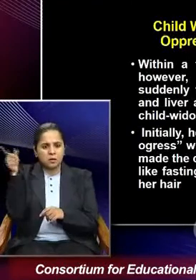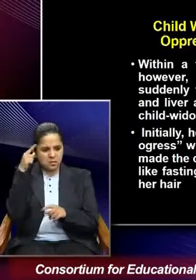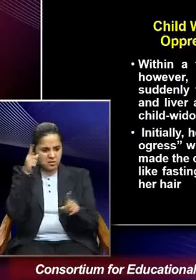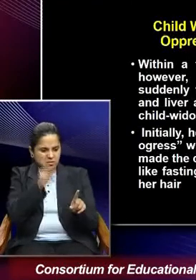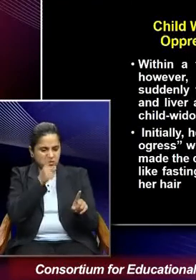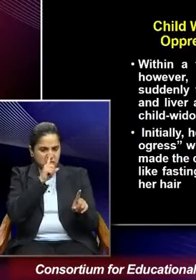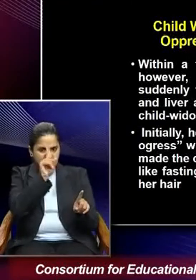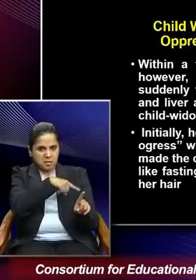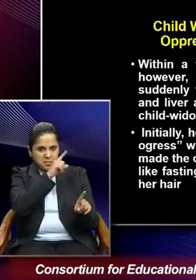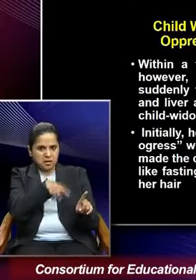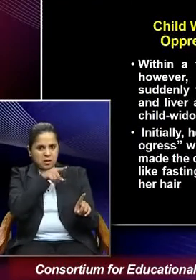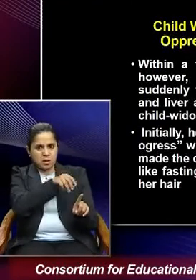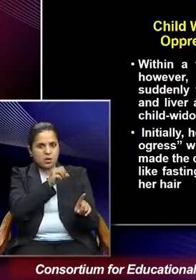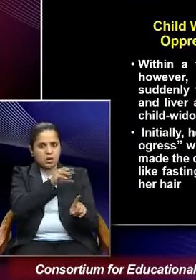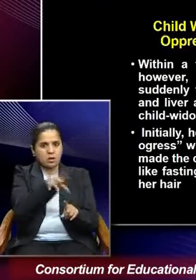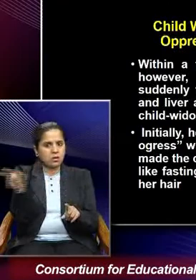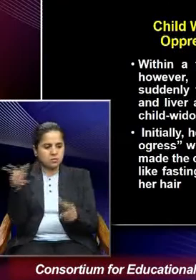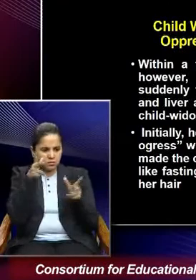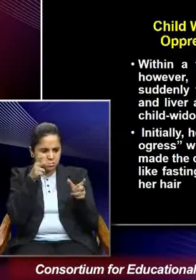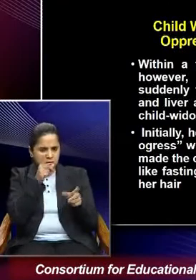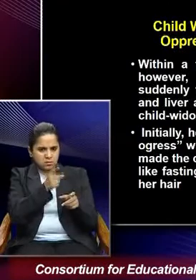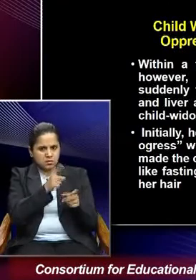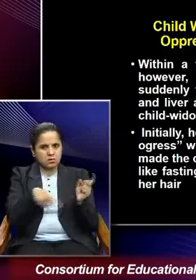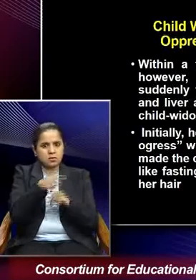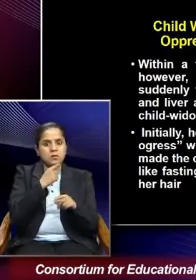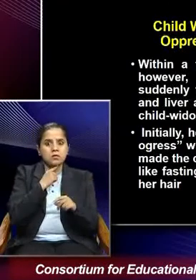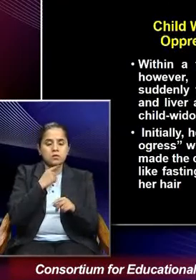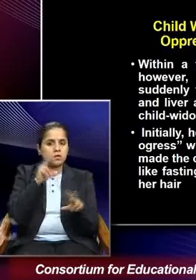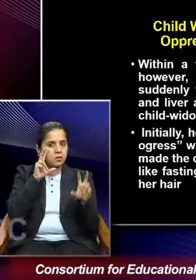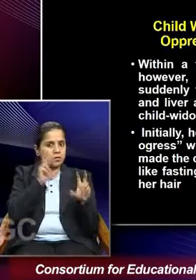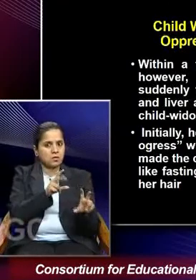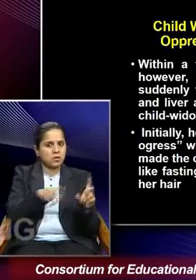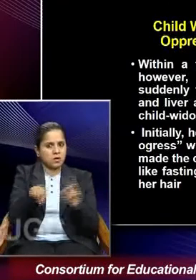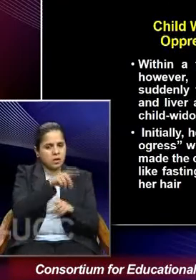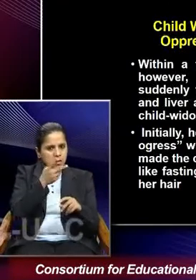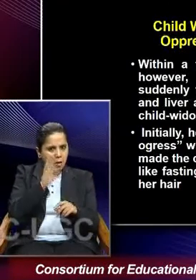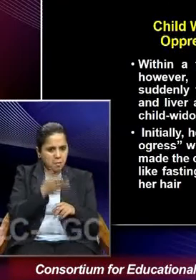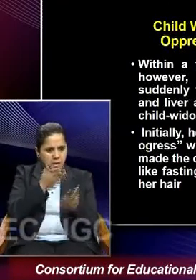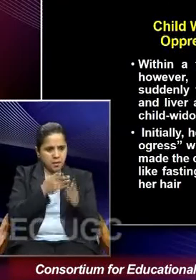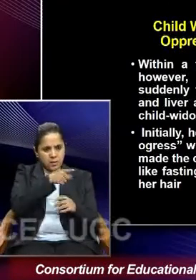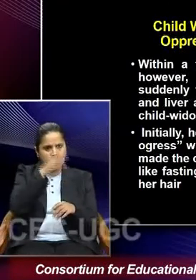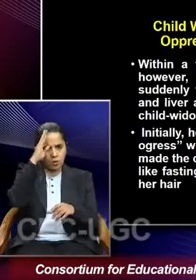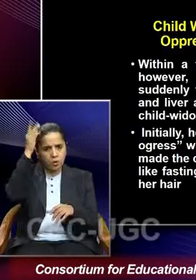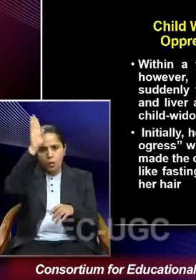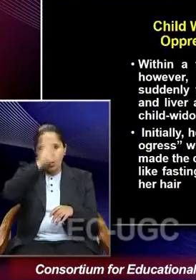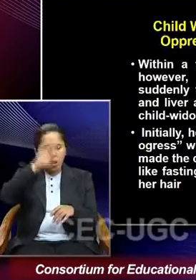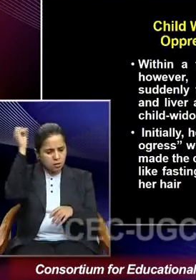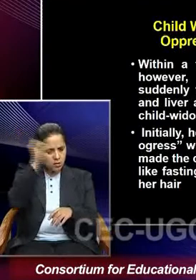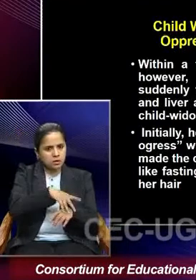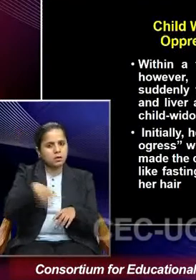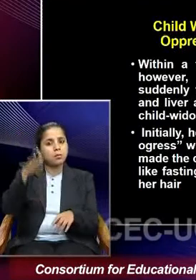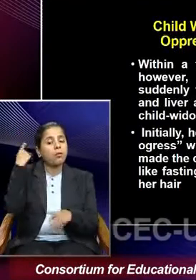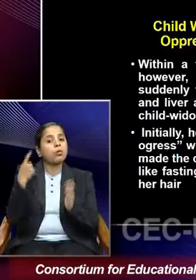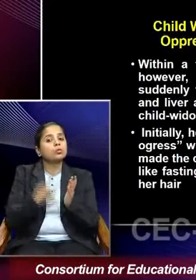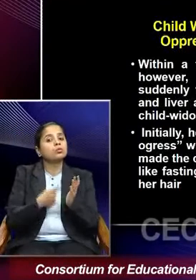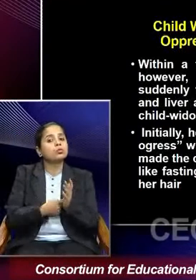made the child widow observe very strict austerities, which was the rule of those